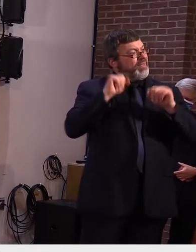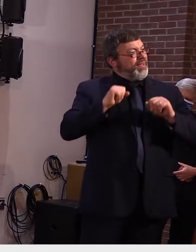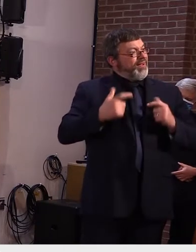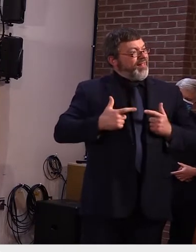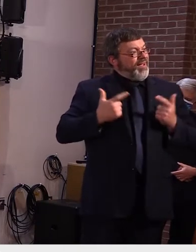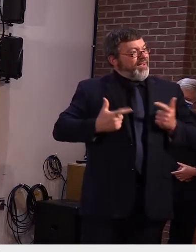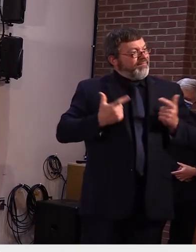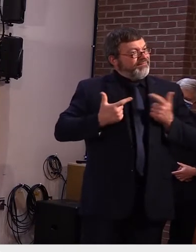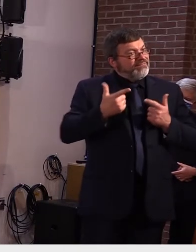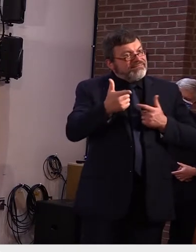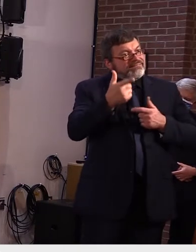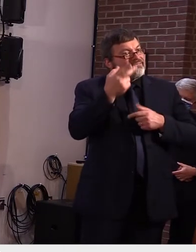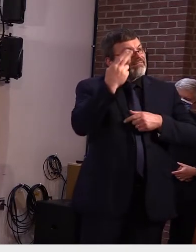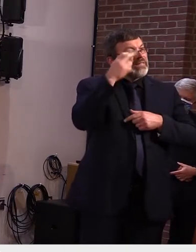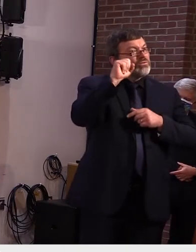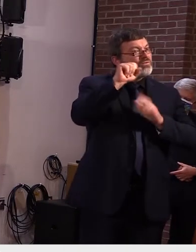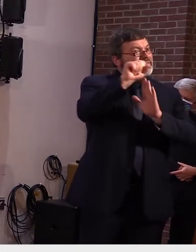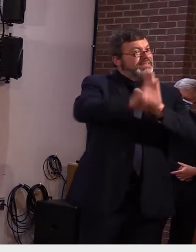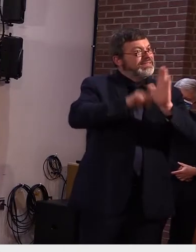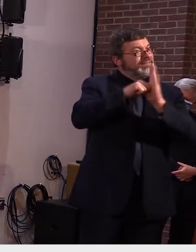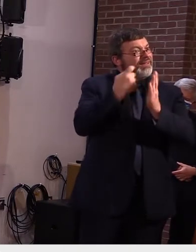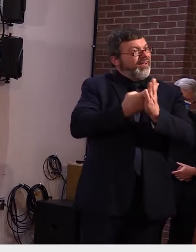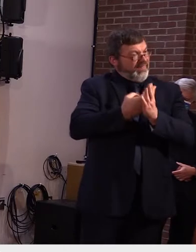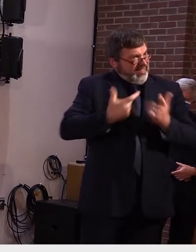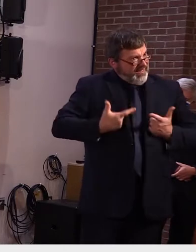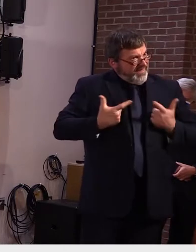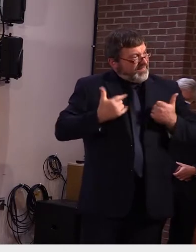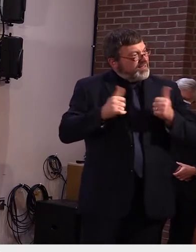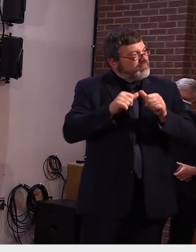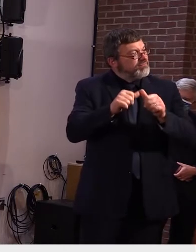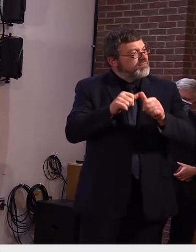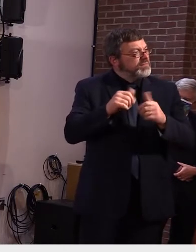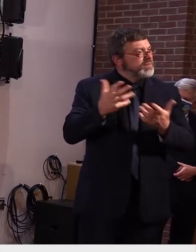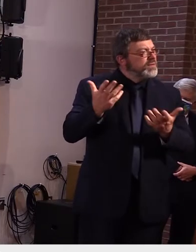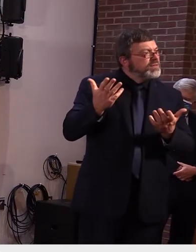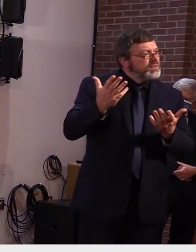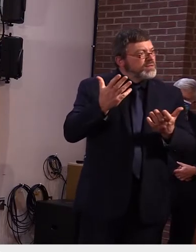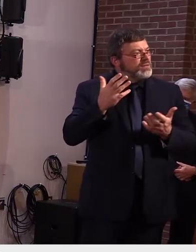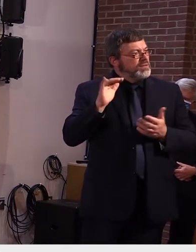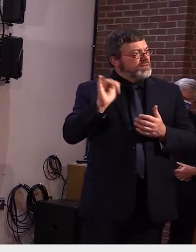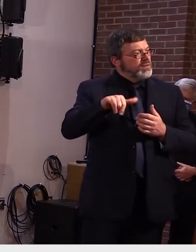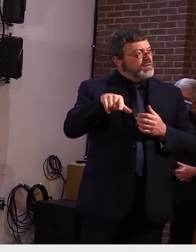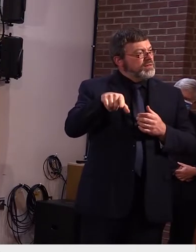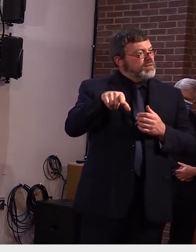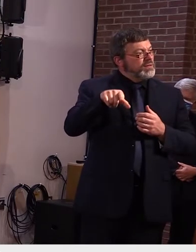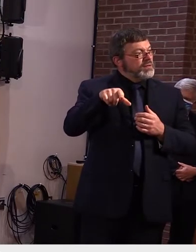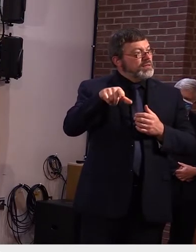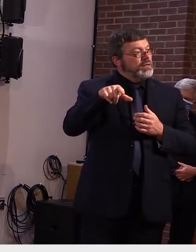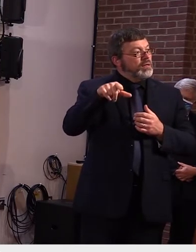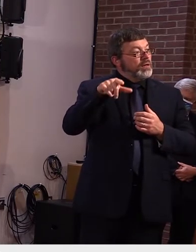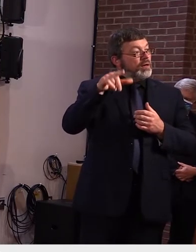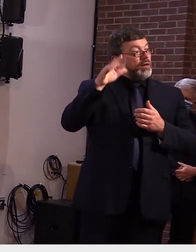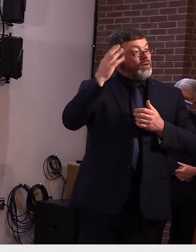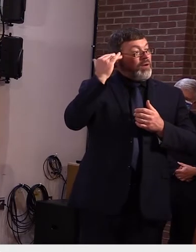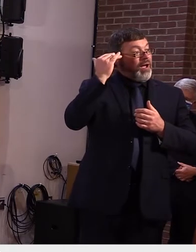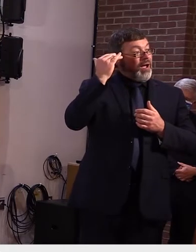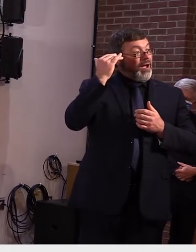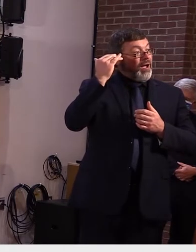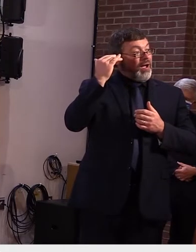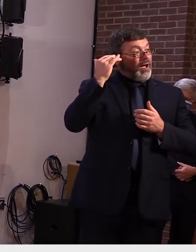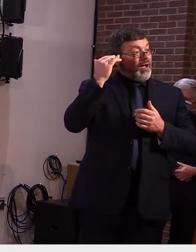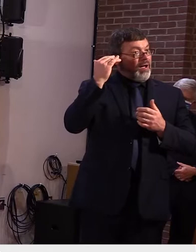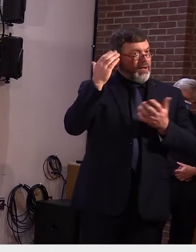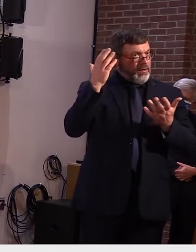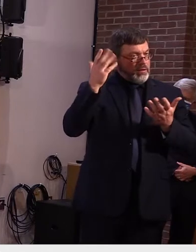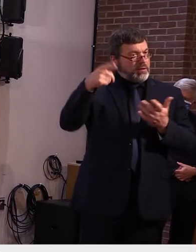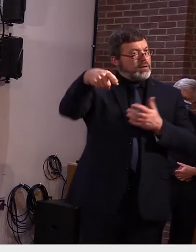i'm hearing people wondering if spending the money to put in the ice not knowing is really a wise yeah